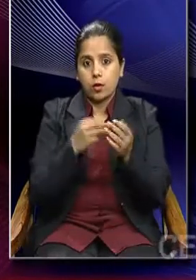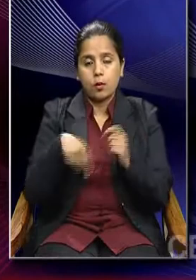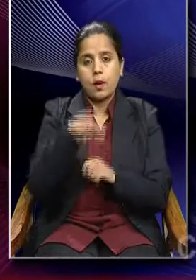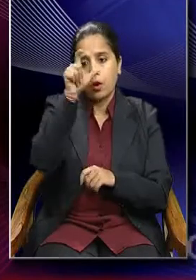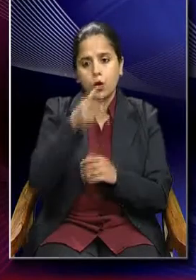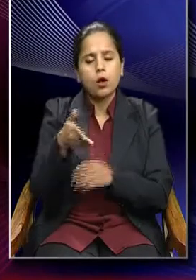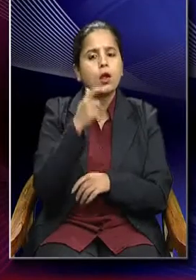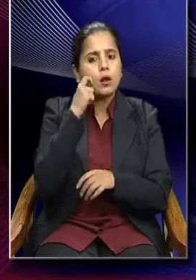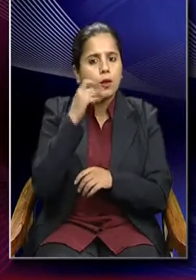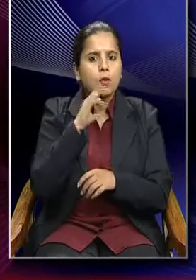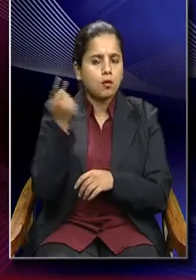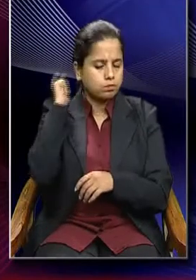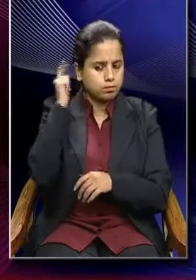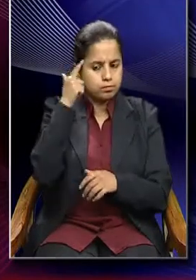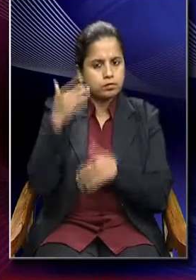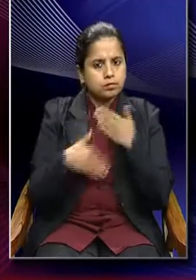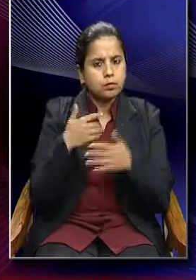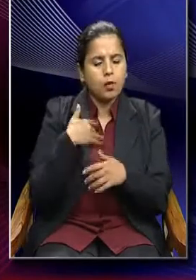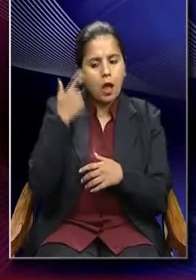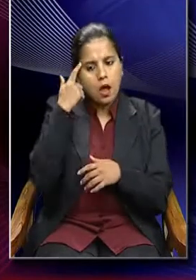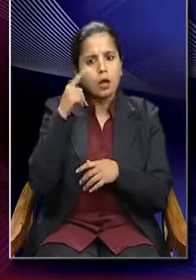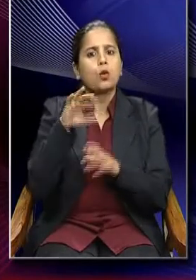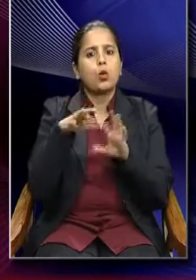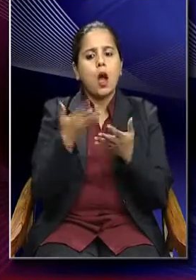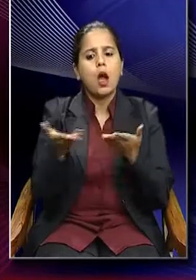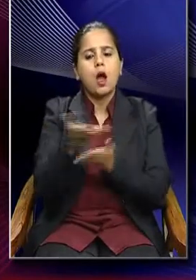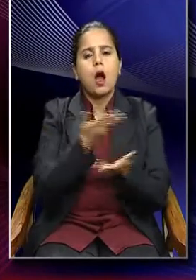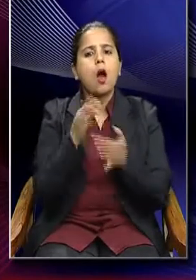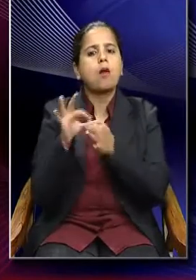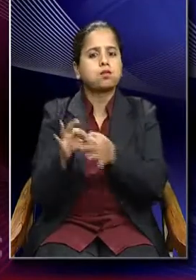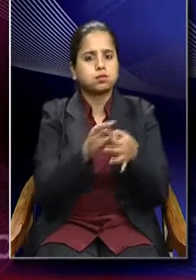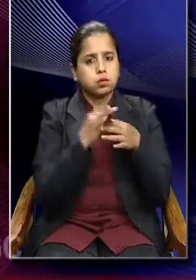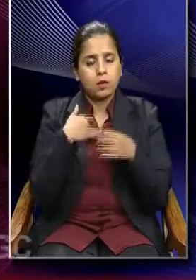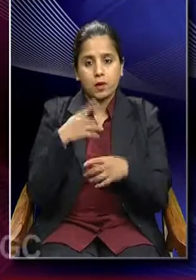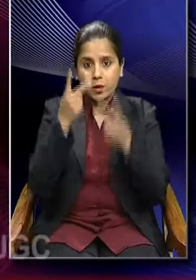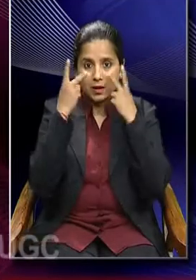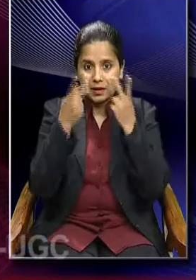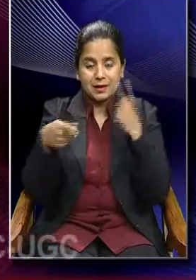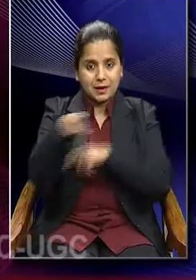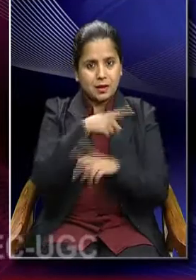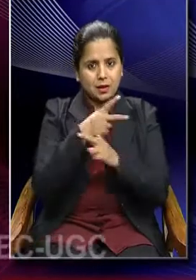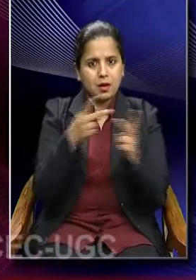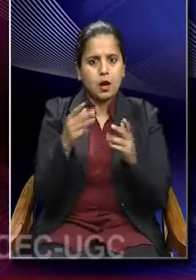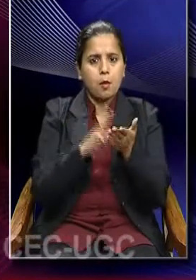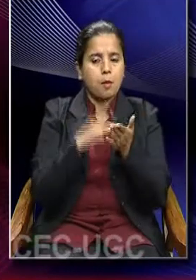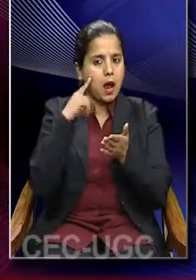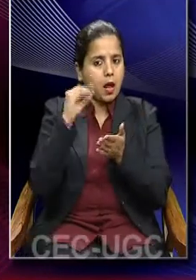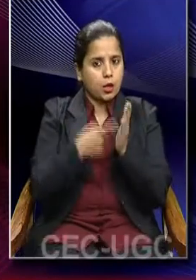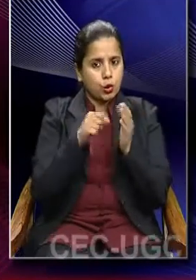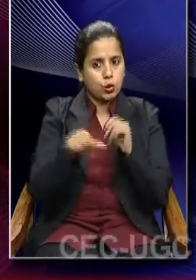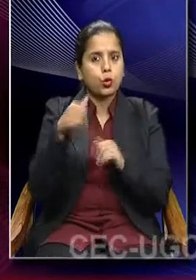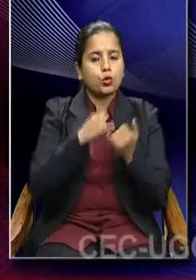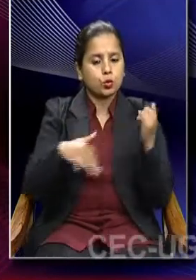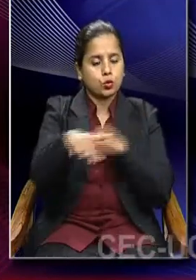consciousness and way people make sense of the world around us. So, we see by looking into the micro-sociologists,